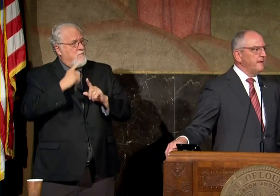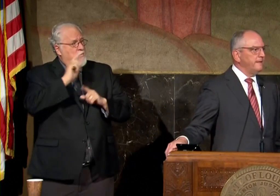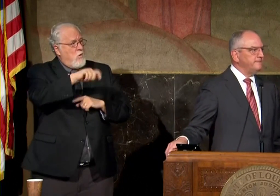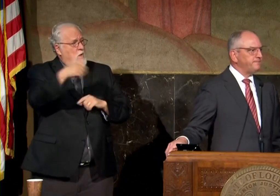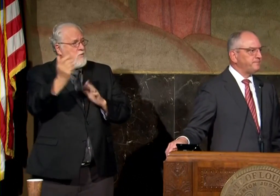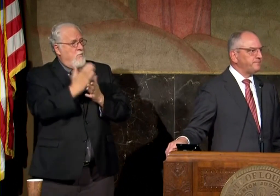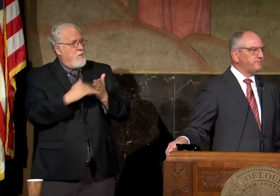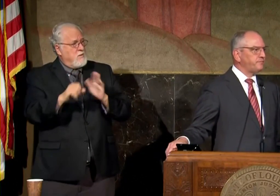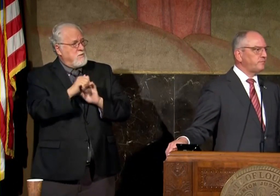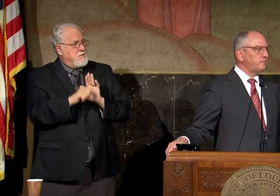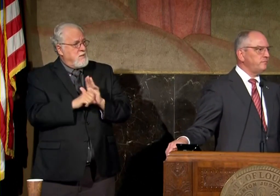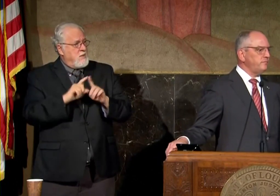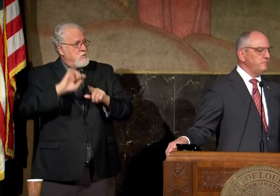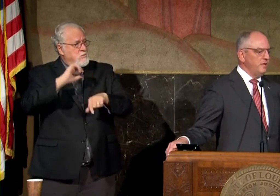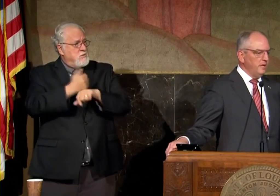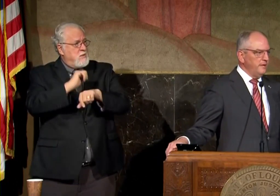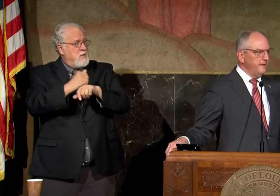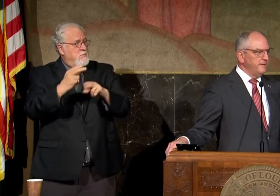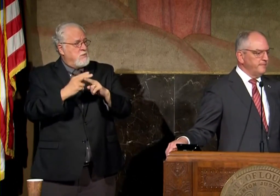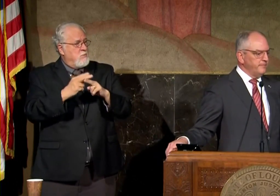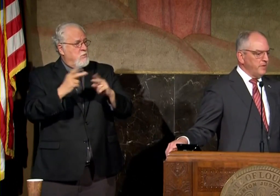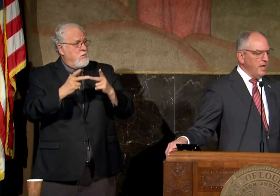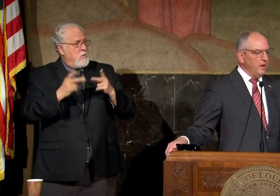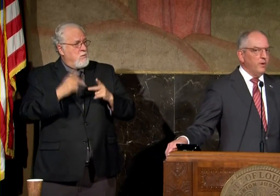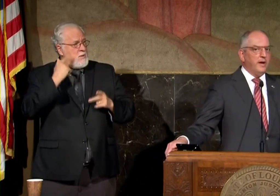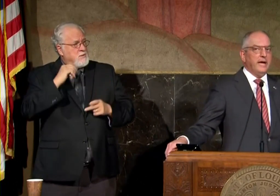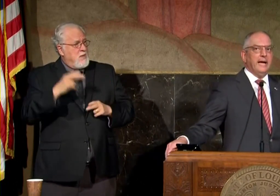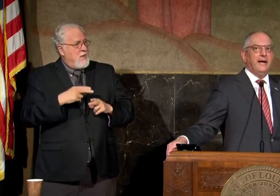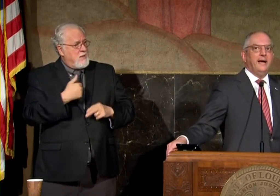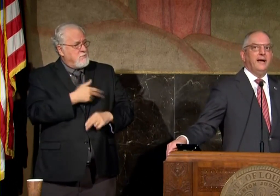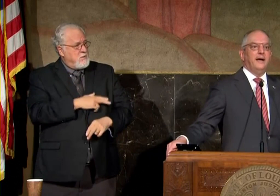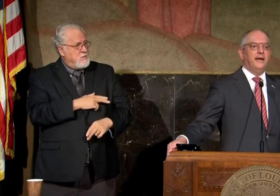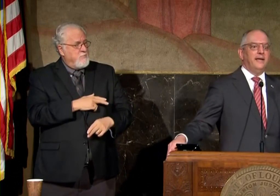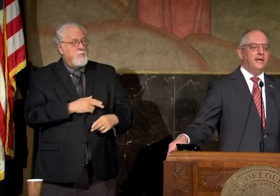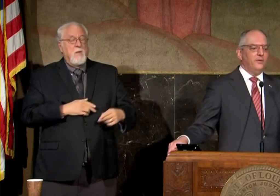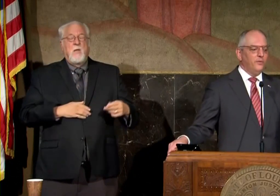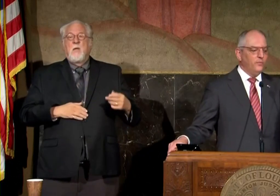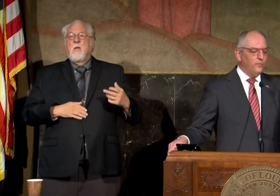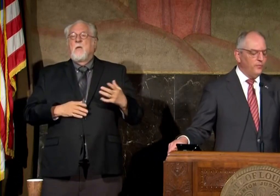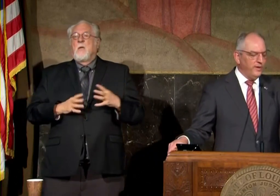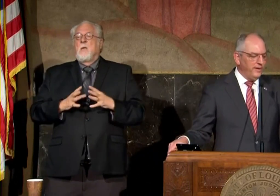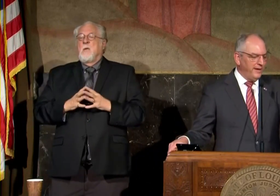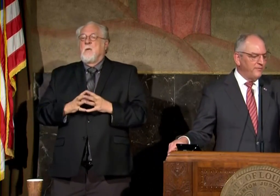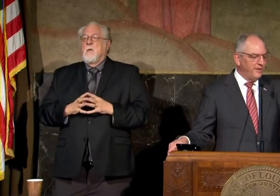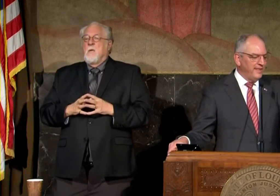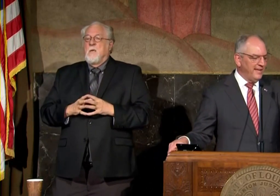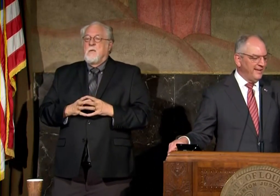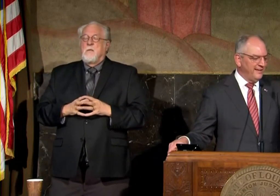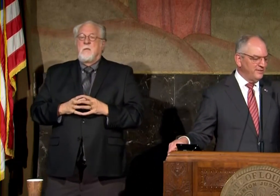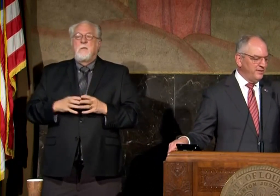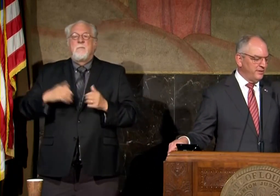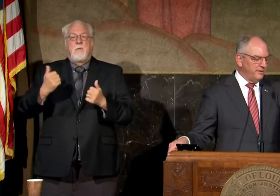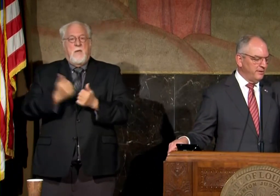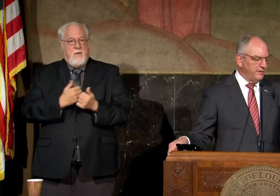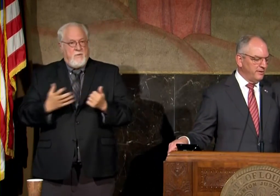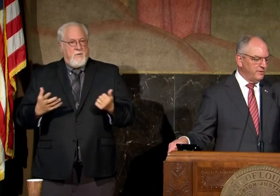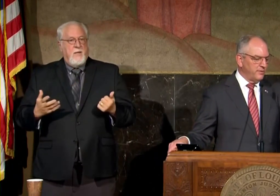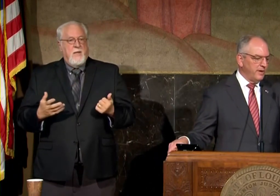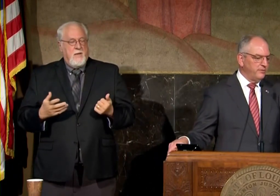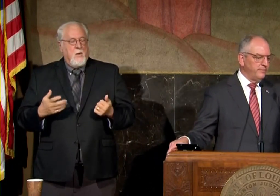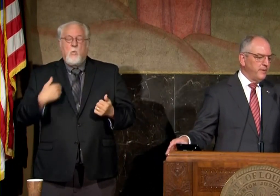of trying to set up some temporary facilities because of the hospital well we everything is under